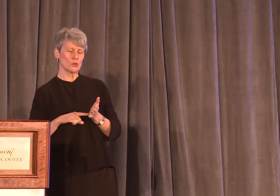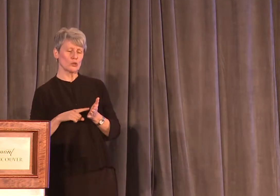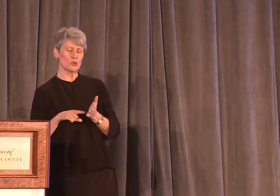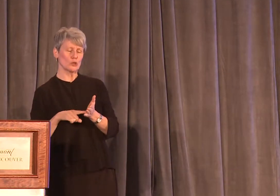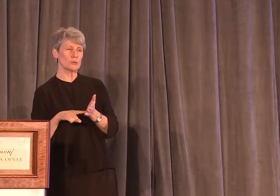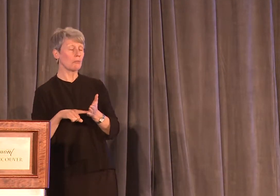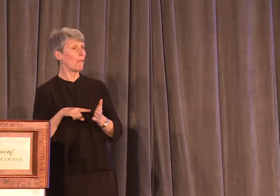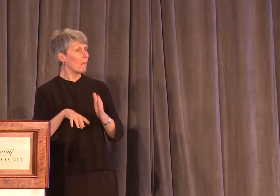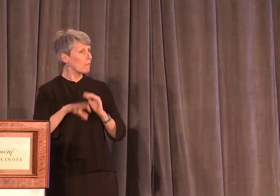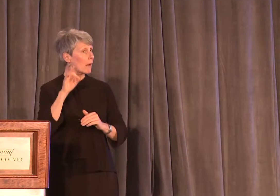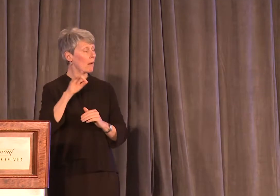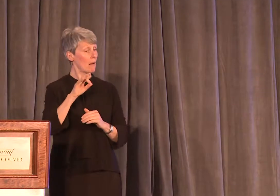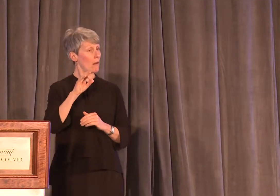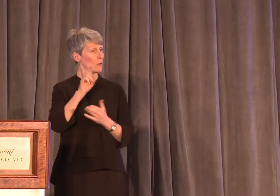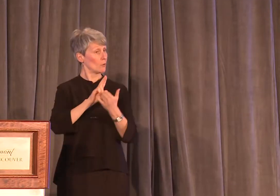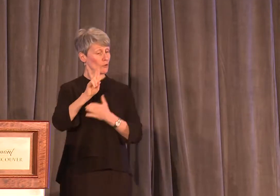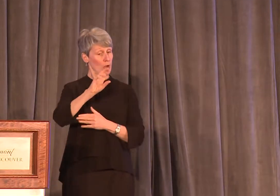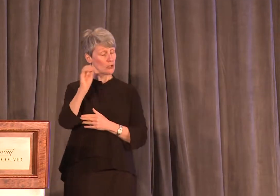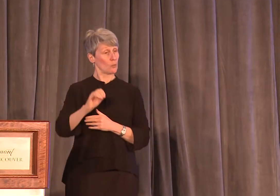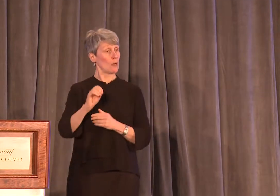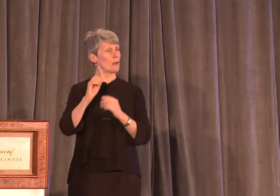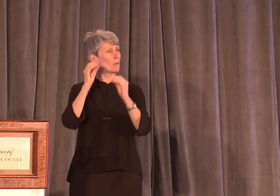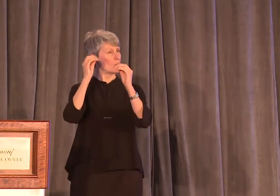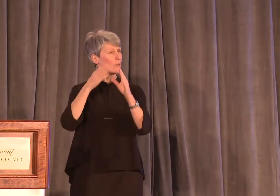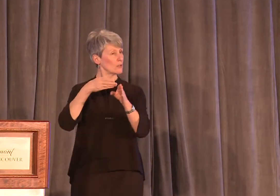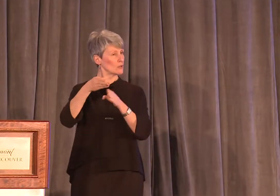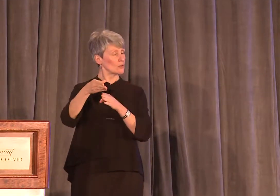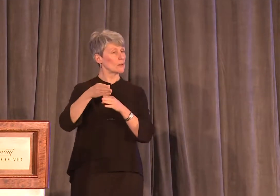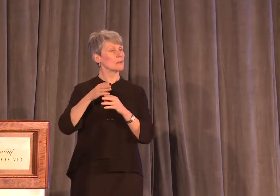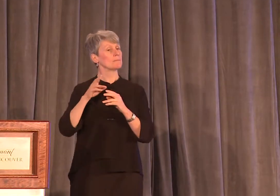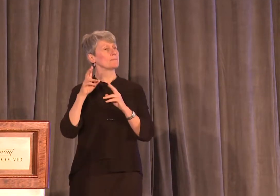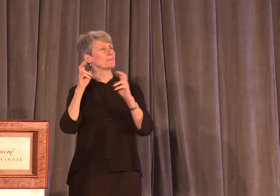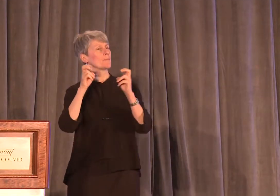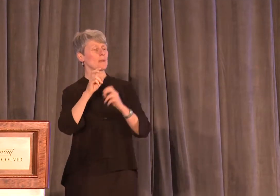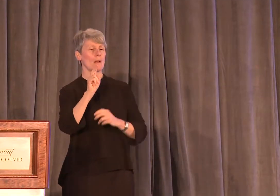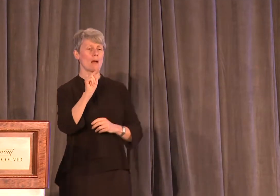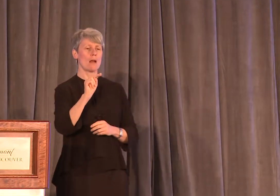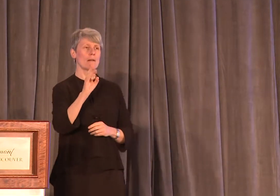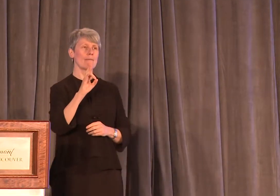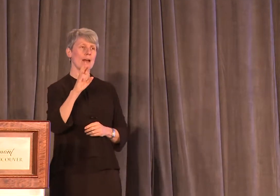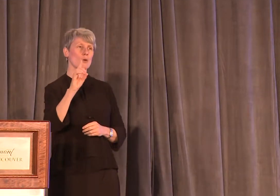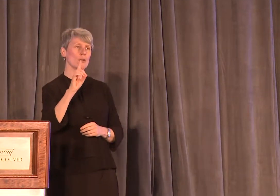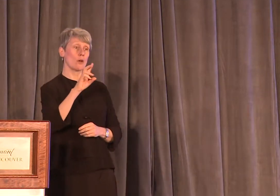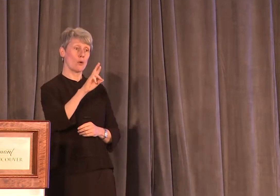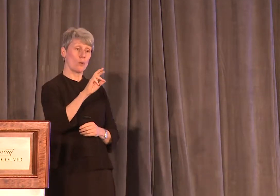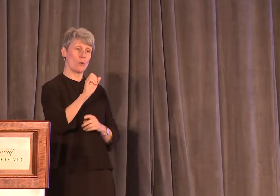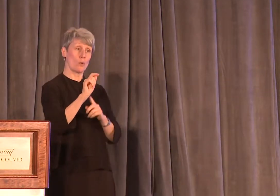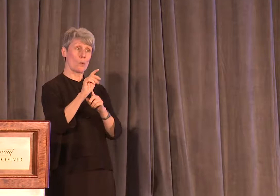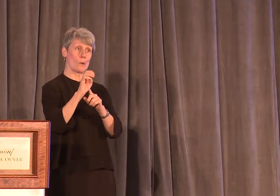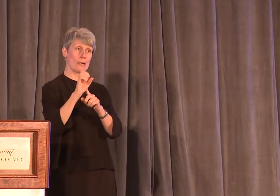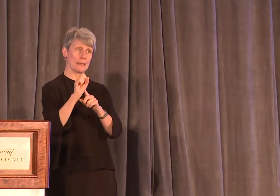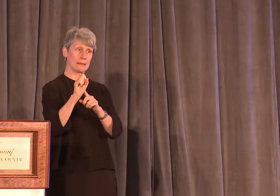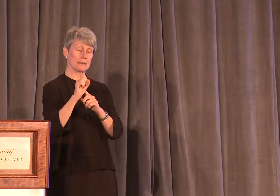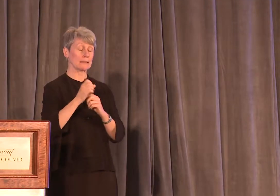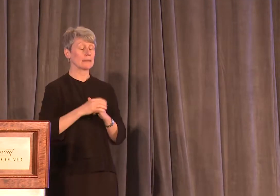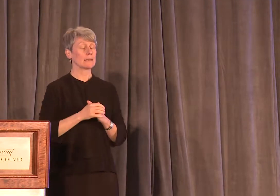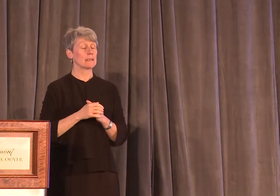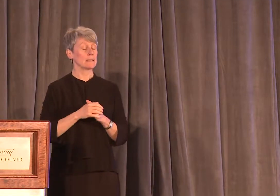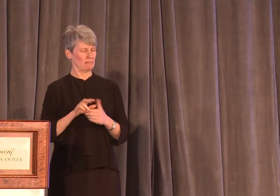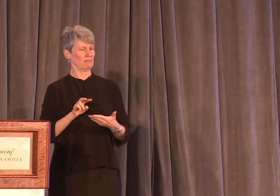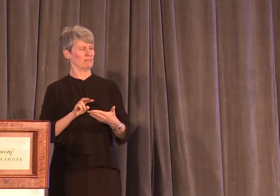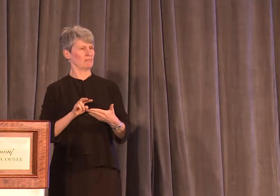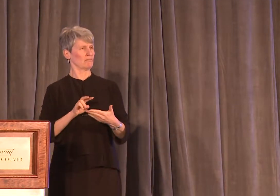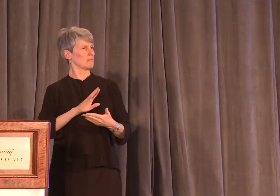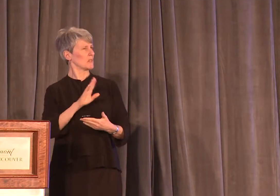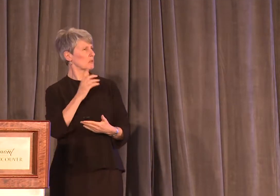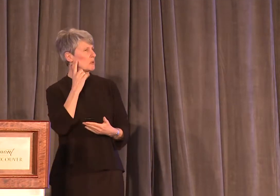study by a University of Ottawa professor into this issue called unfounded rates. It was a concept I'd never heard about